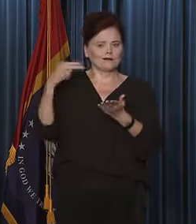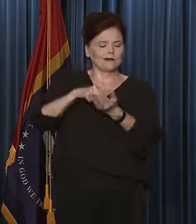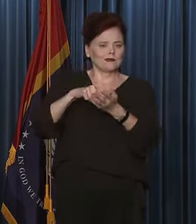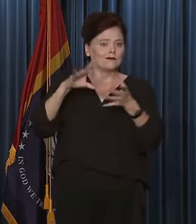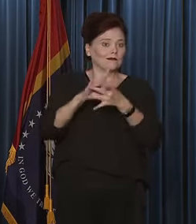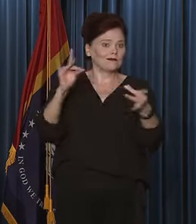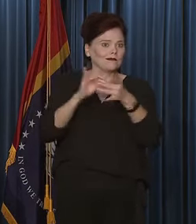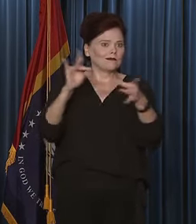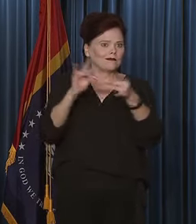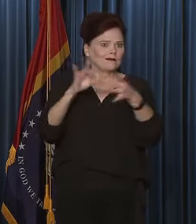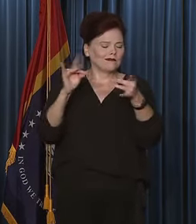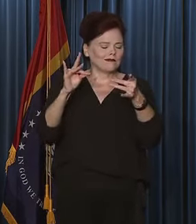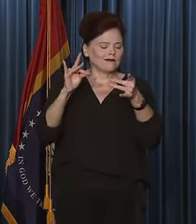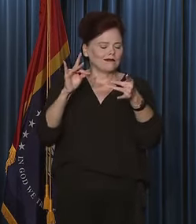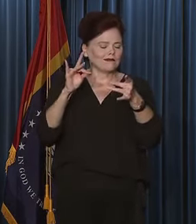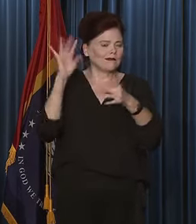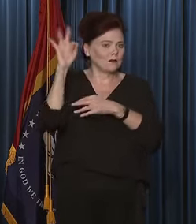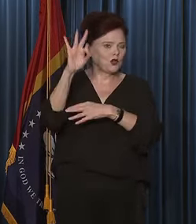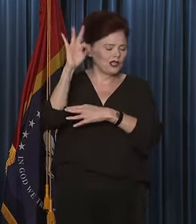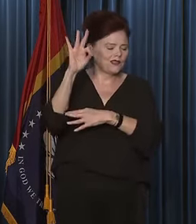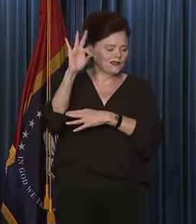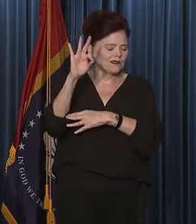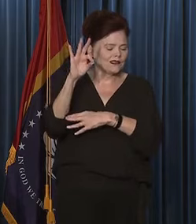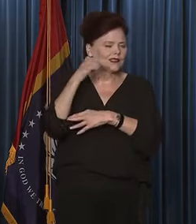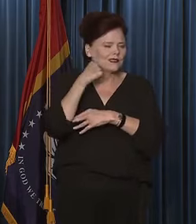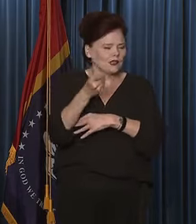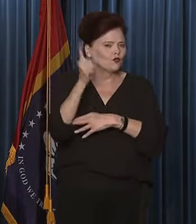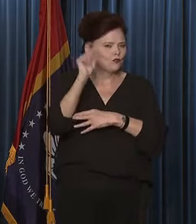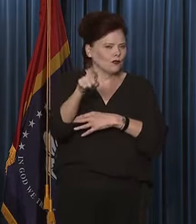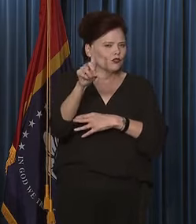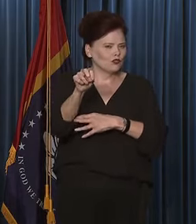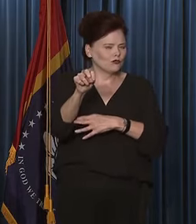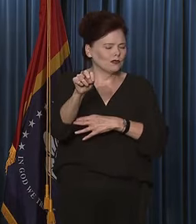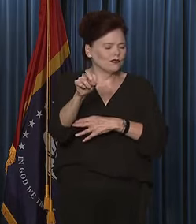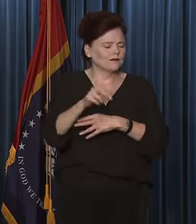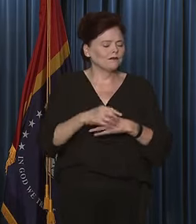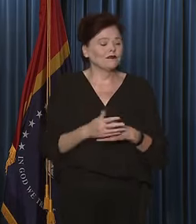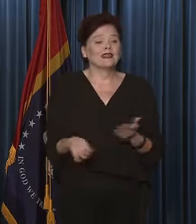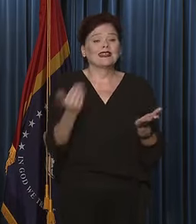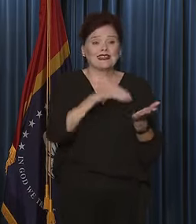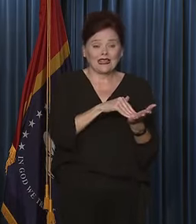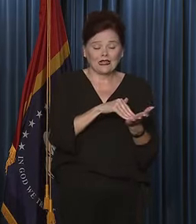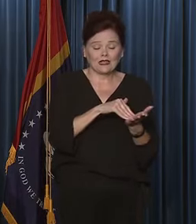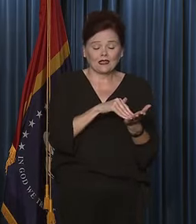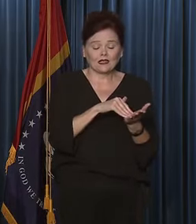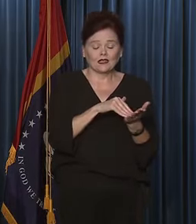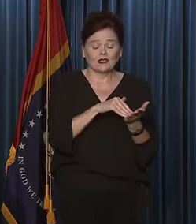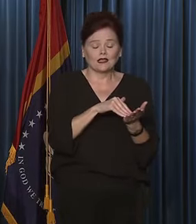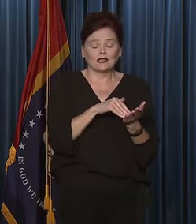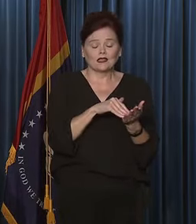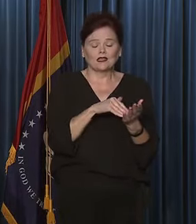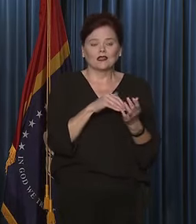else standing up and preaching and telling you what you ought to do. So, again, it's,